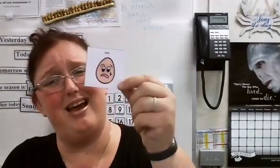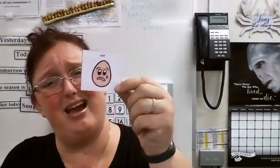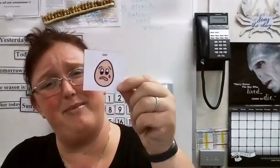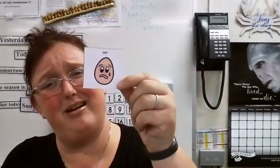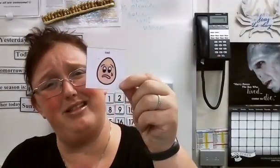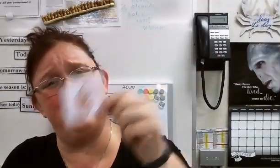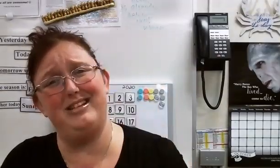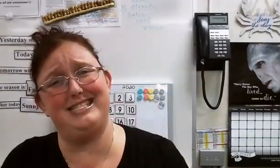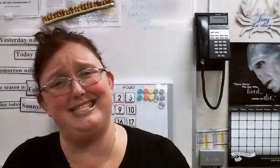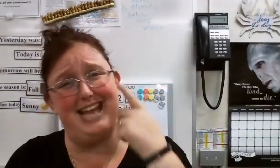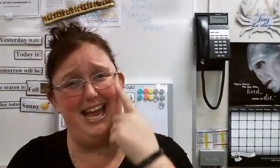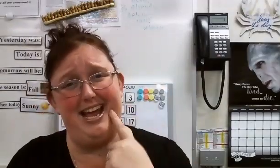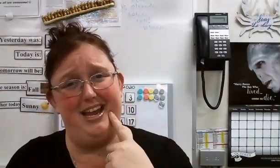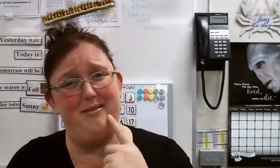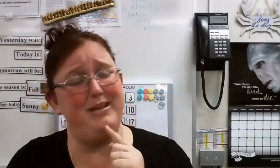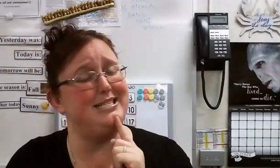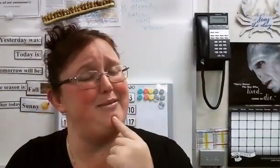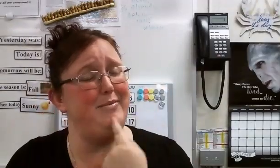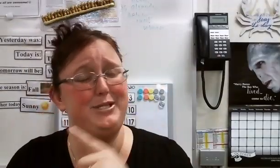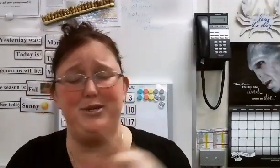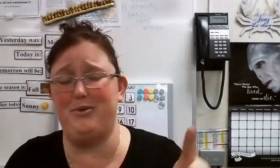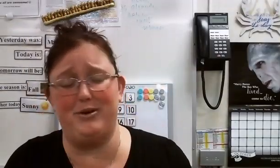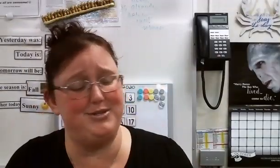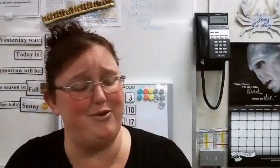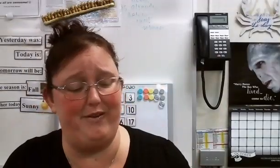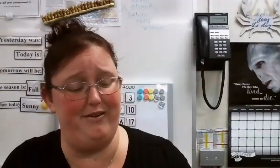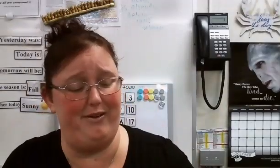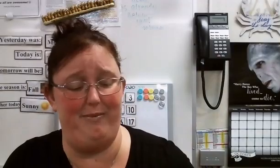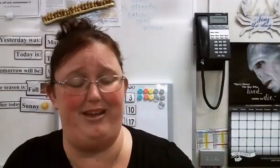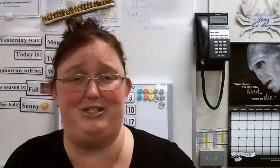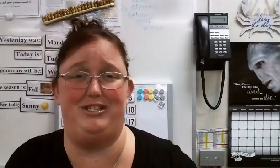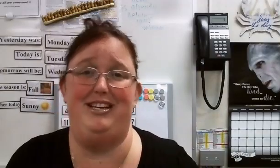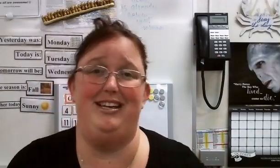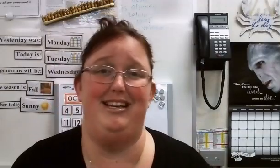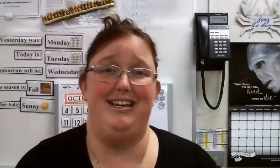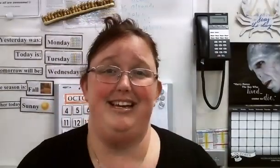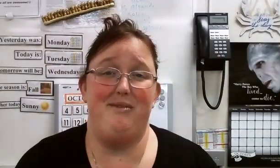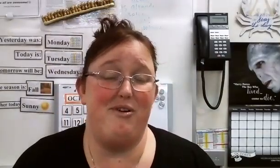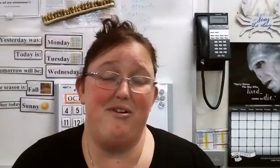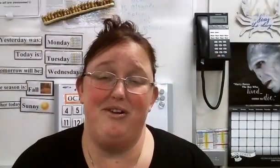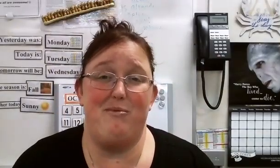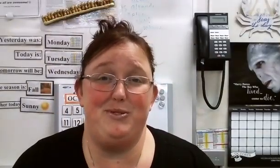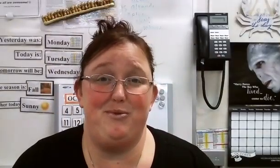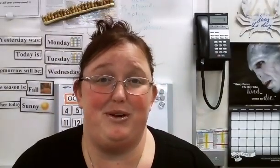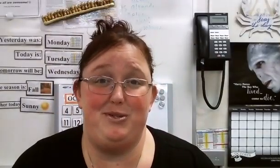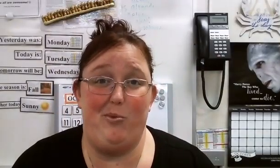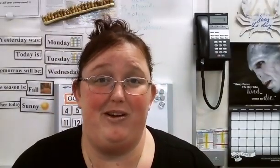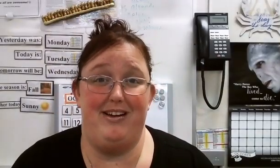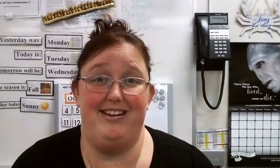I'm a little sad because I miss you all so very, very much. And we're already almost through October and